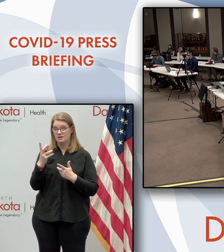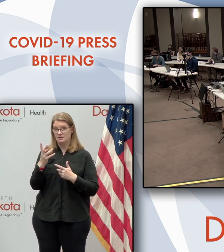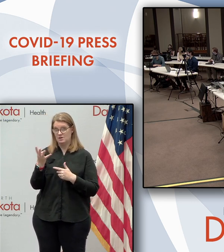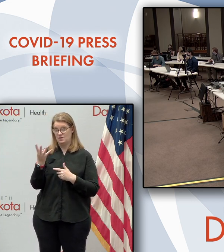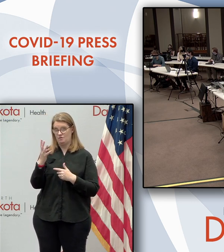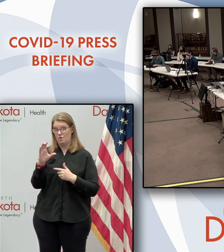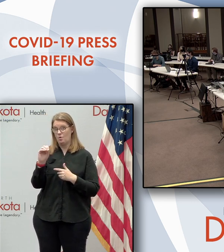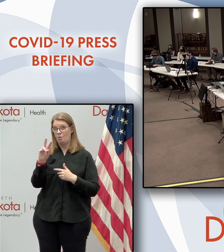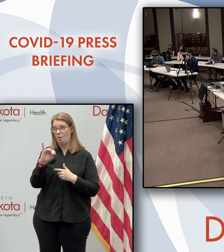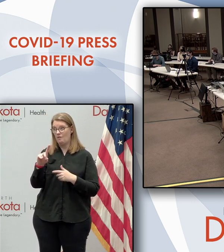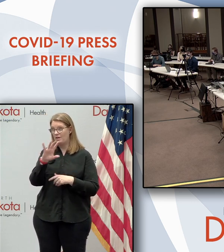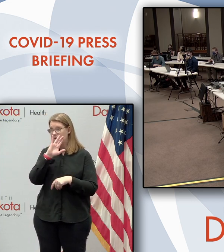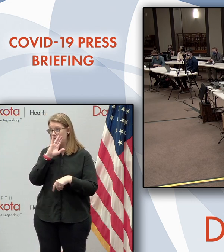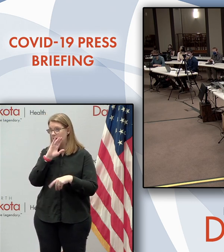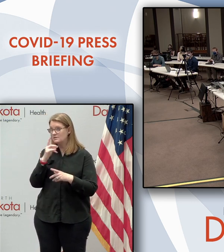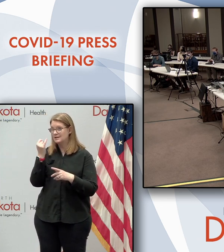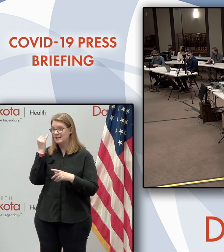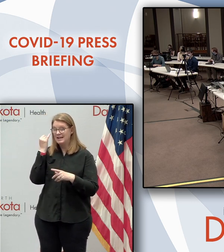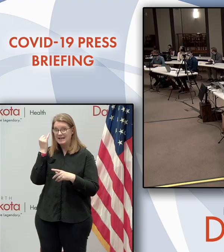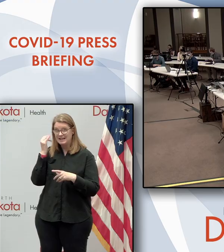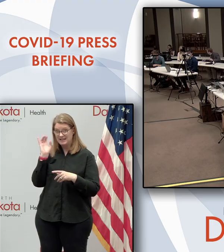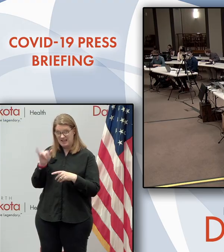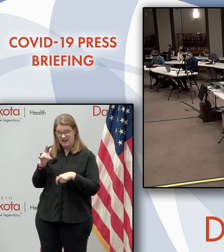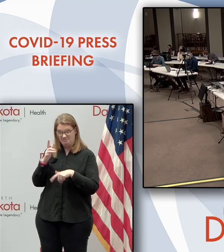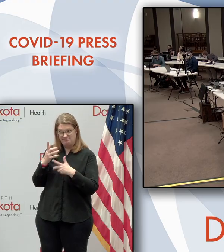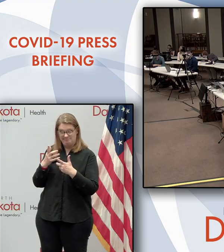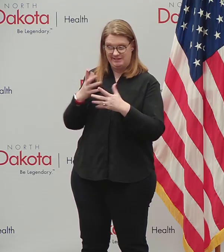care available in Williams County?